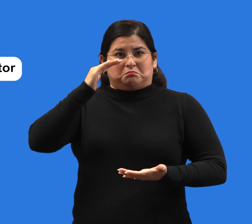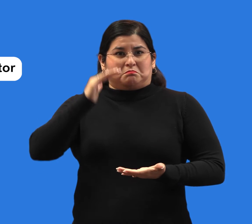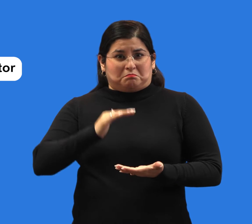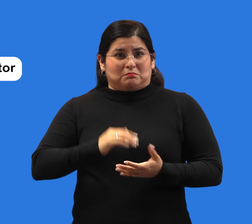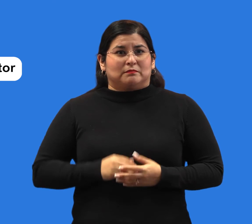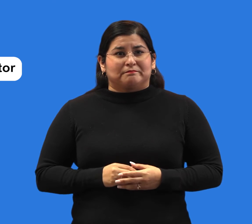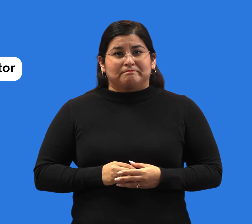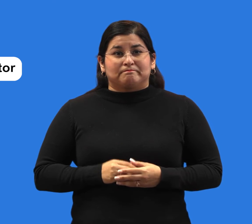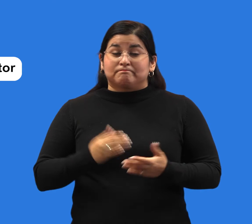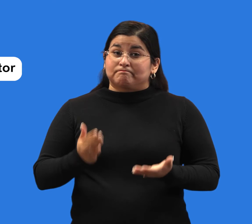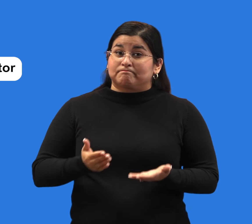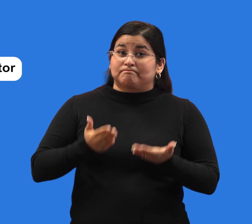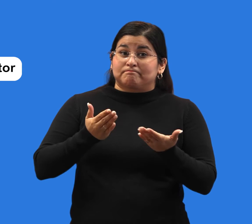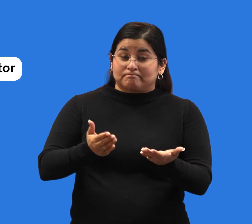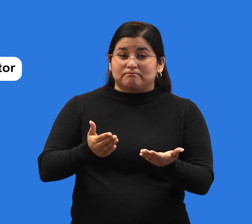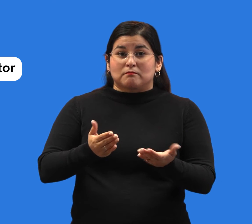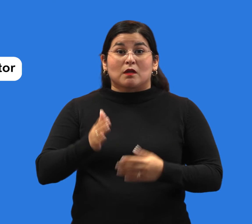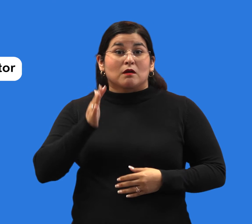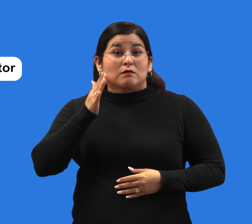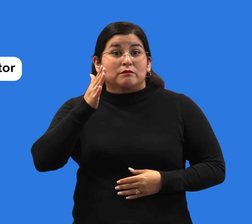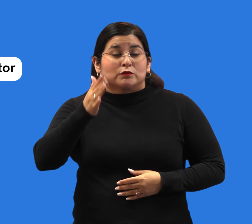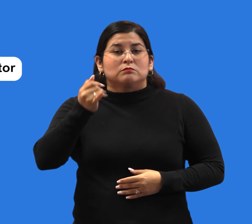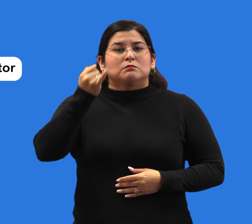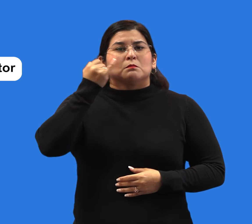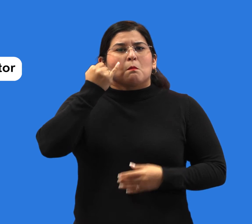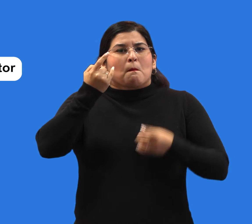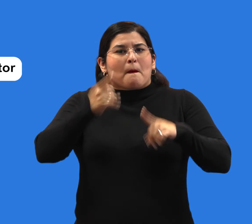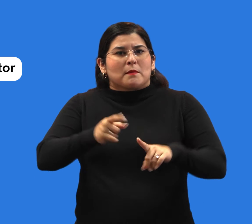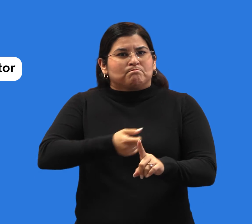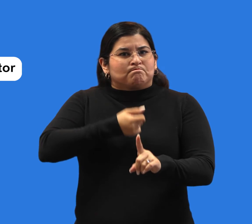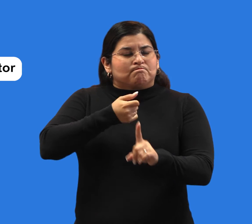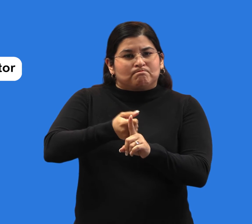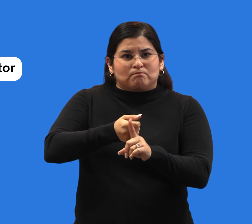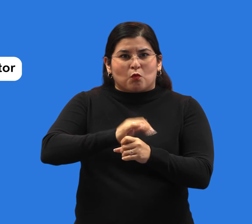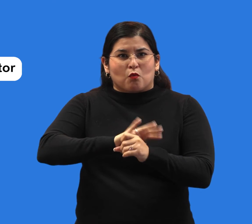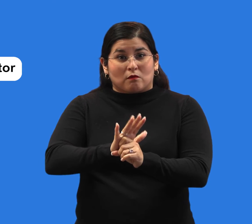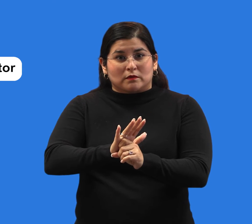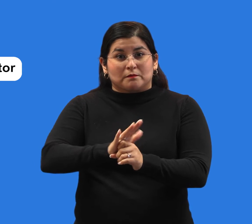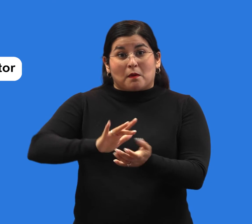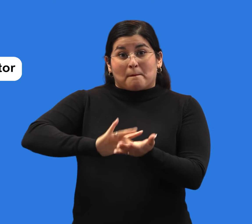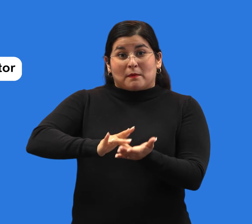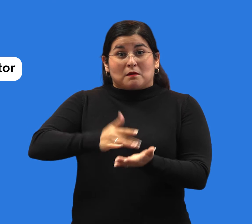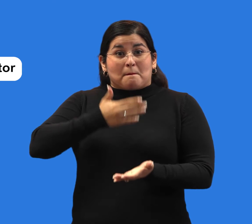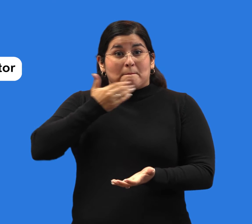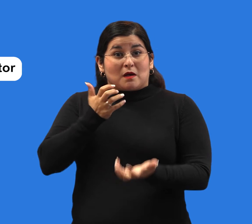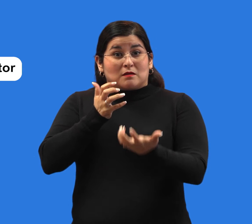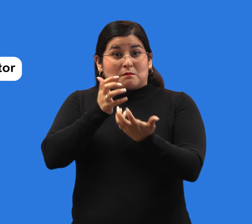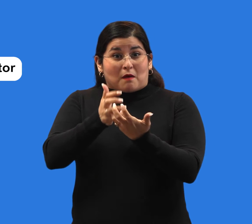-19, there are prescription medications that can help protect you from getting very sick. It's a good idea